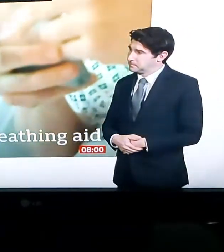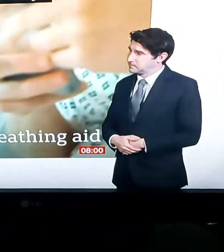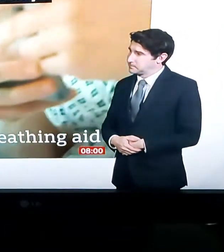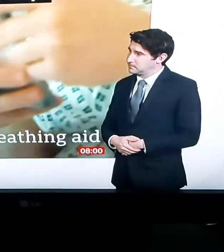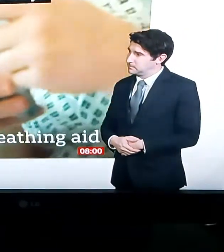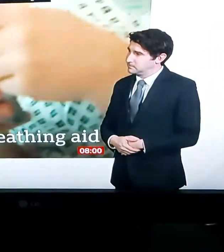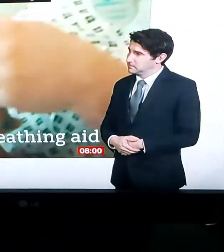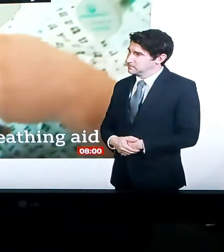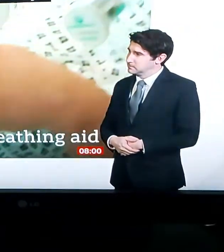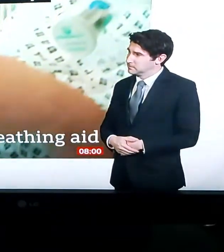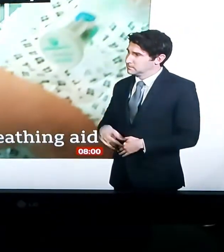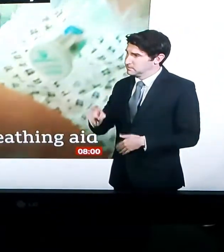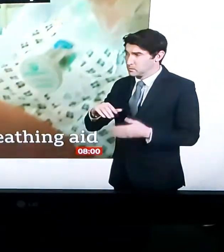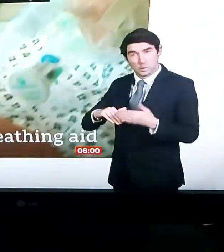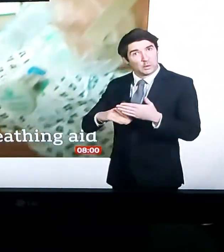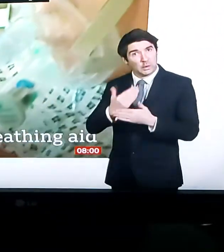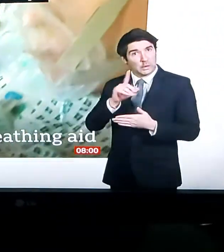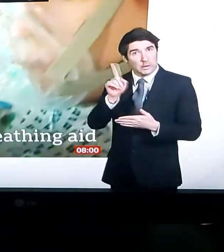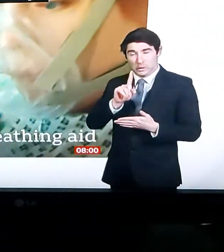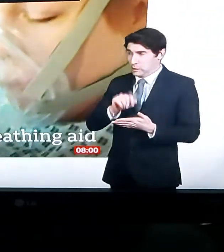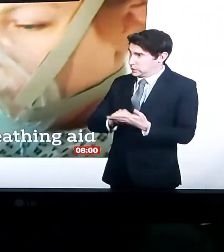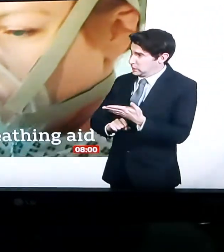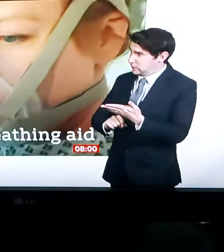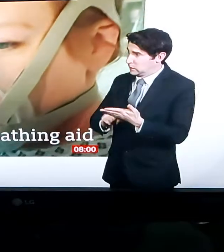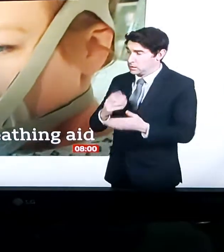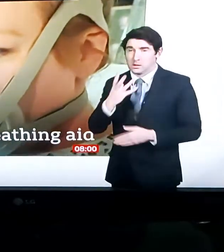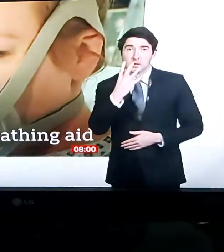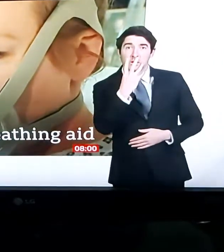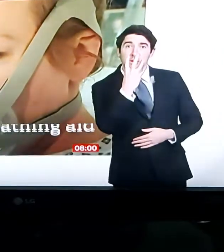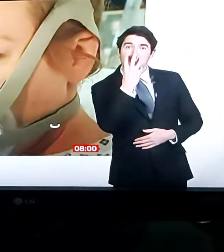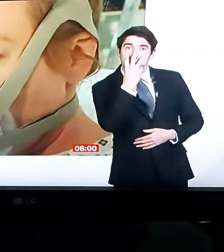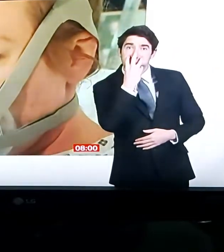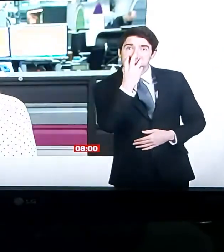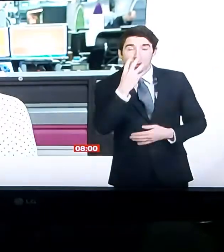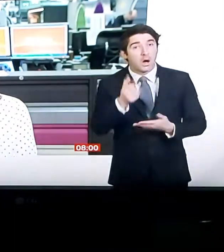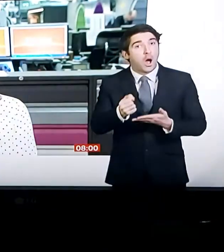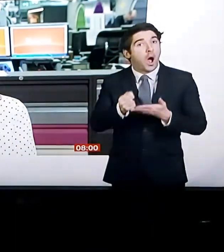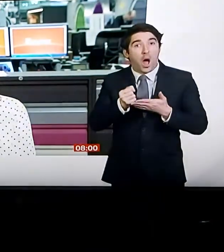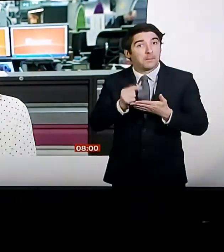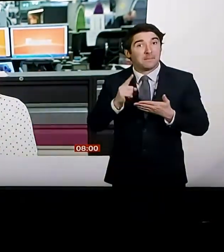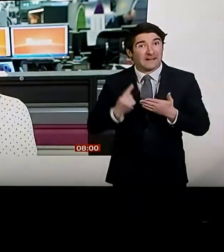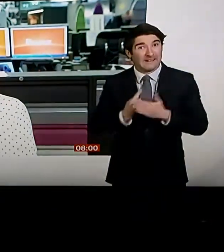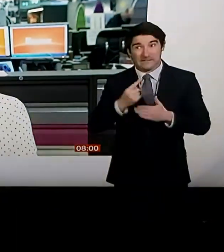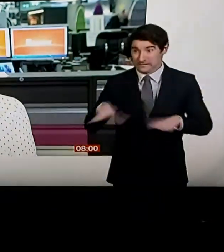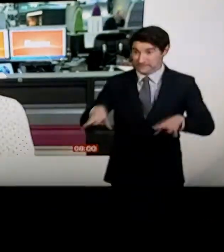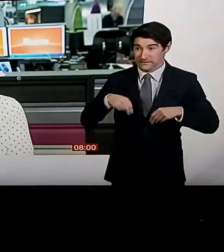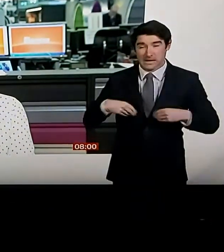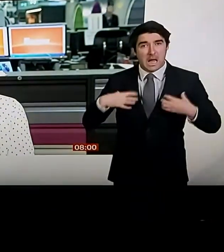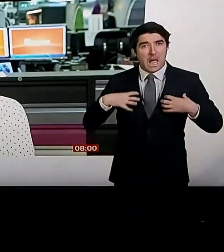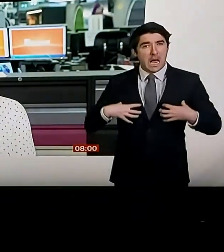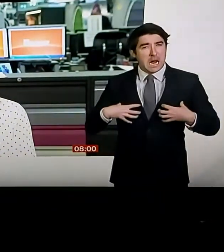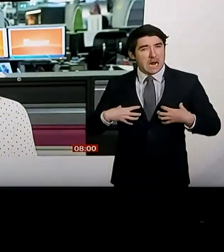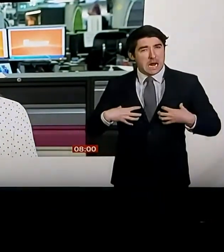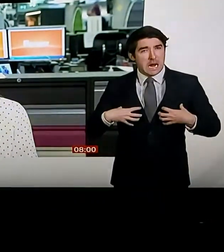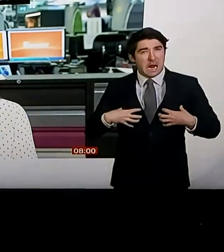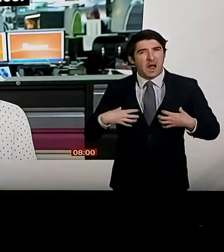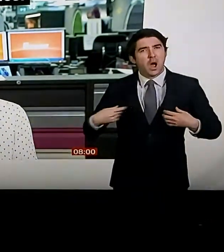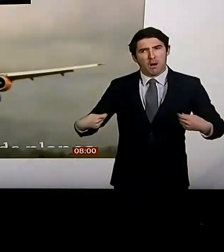less than seven days. It's expected to go into production next week. Good morning. EasyJet grounds its entire fleet